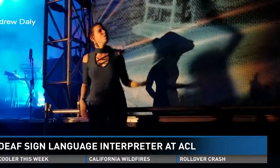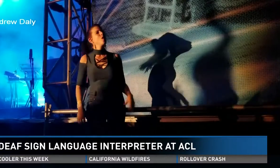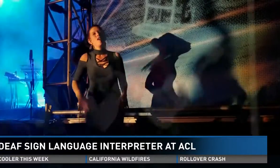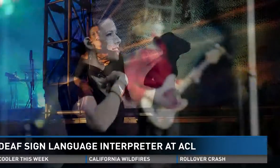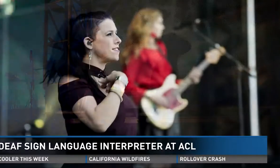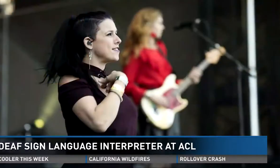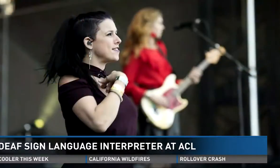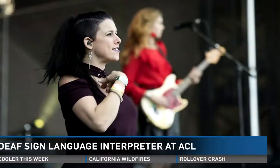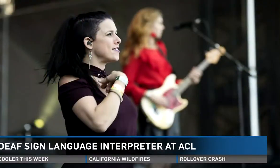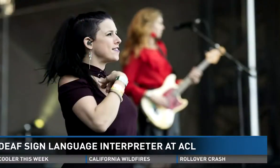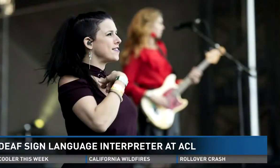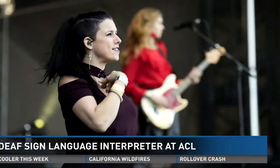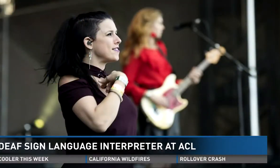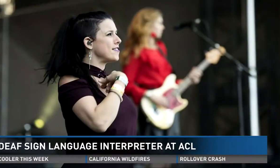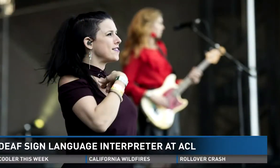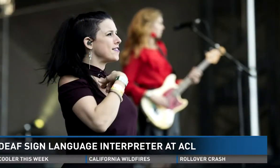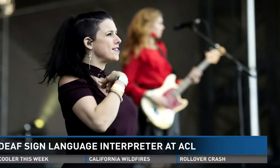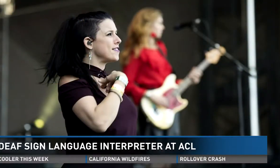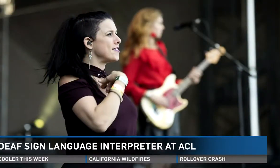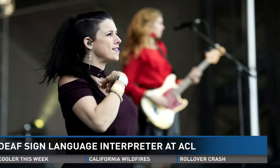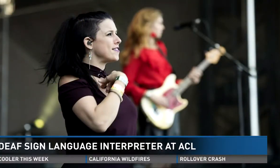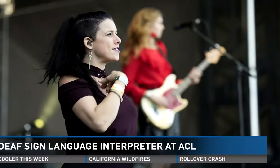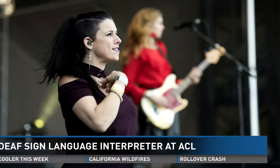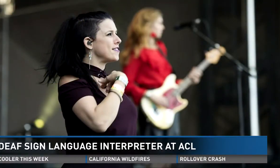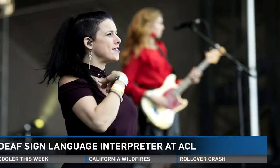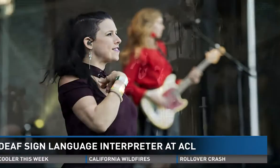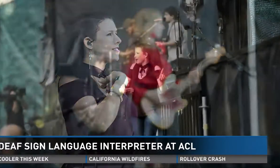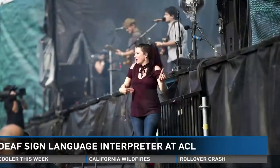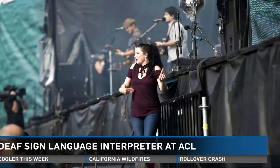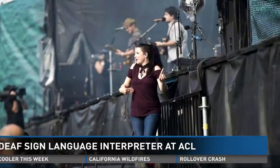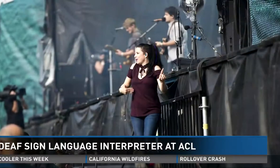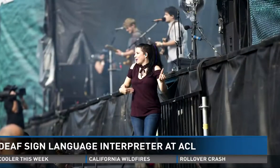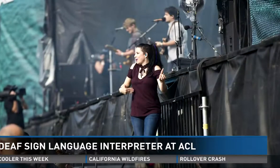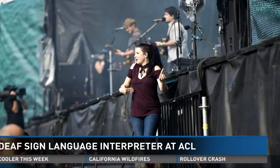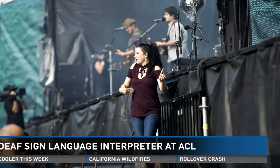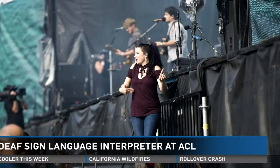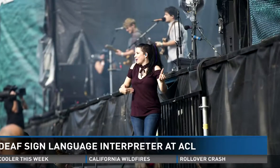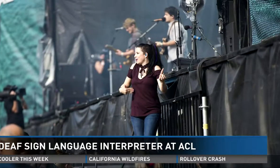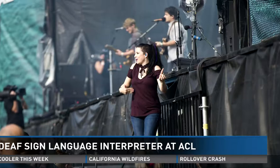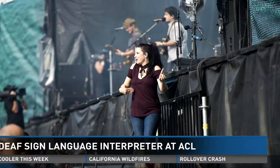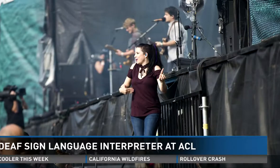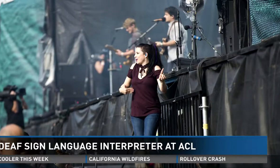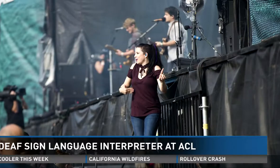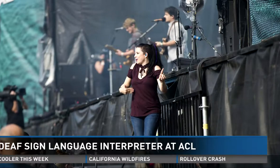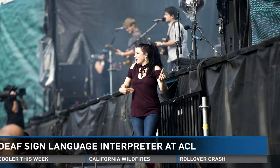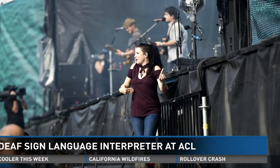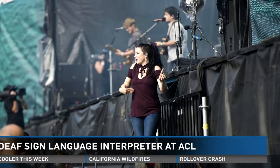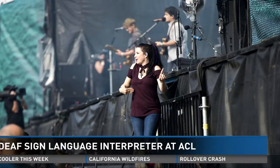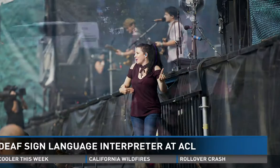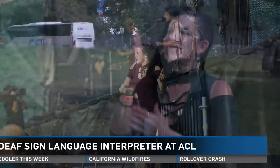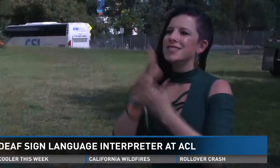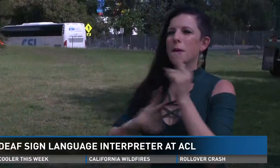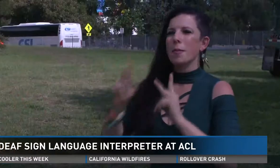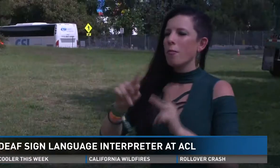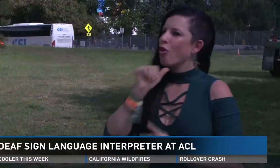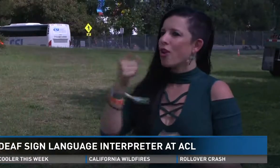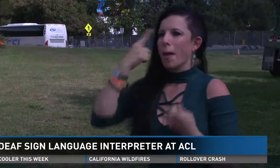Jo interpreted seven ACL shows this year alone. No small task even for the most skilled interpreter. Some people are not